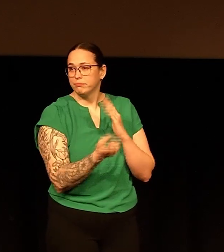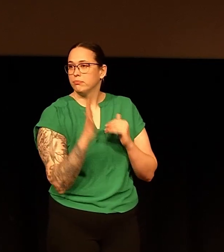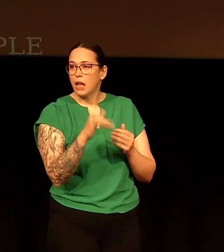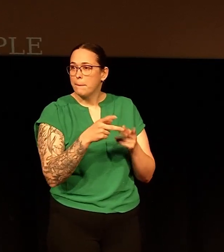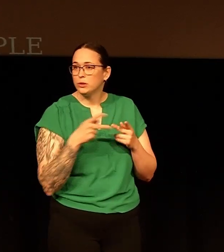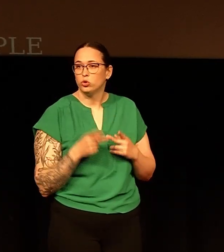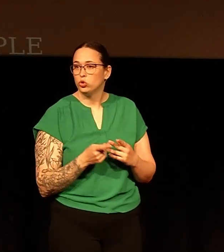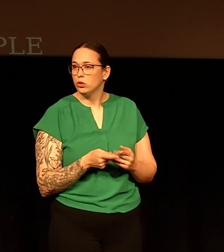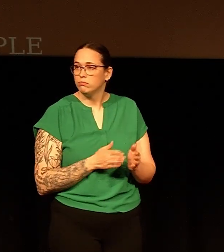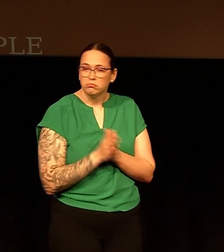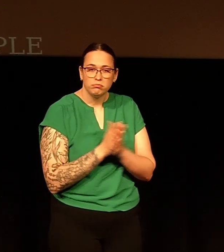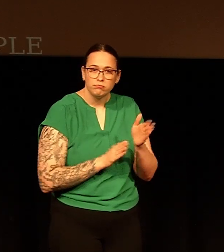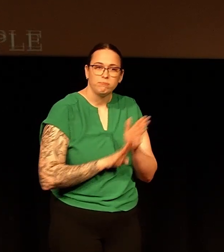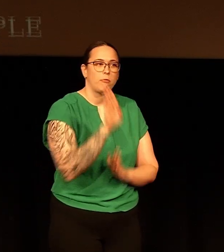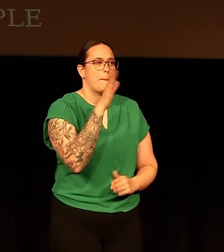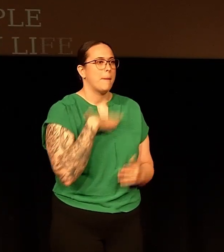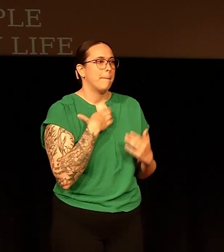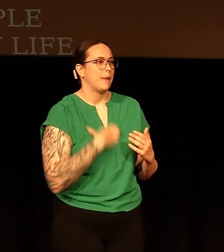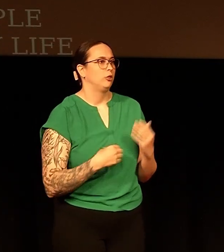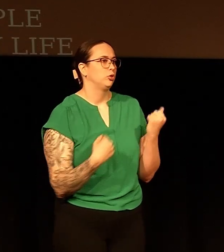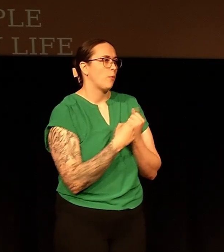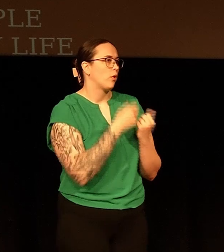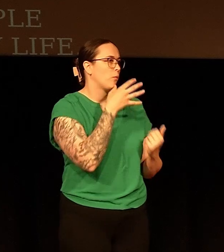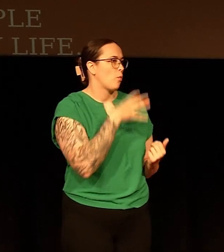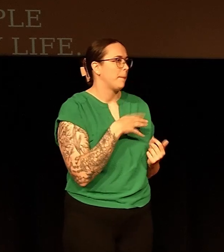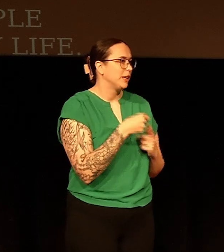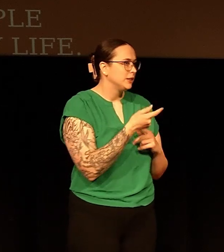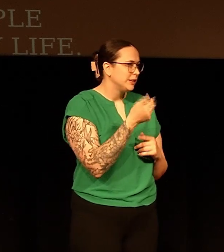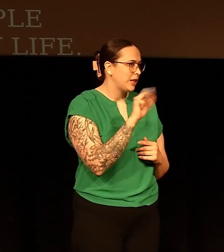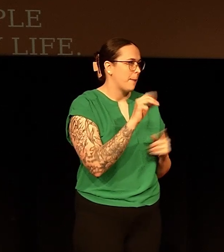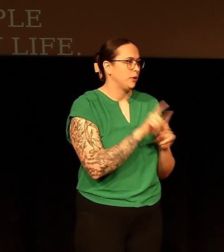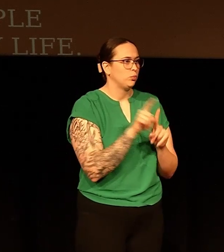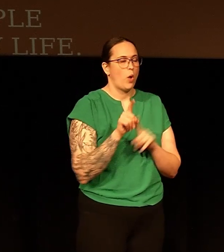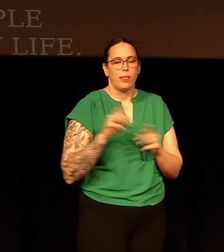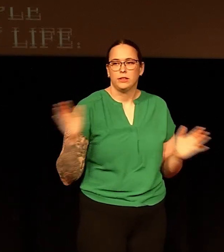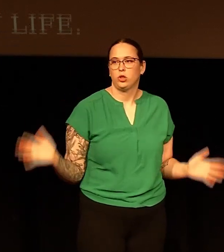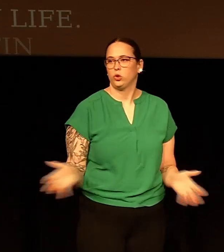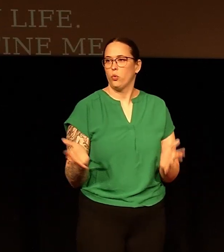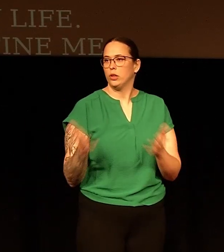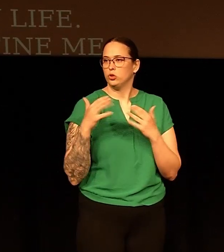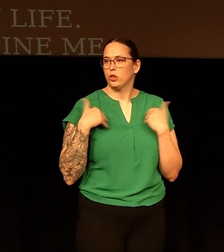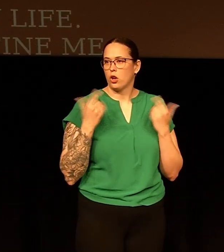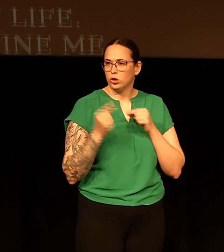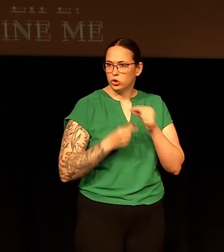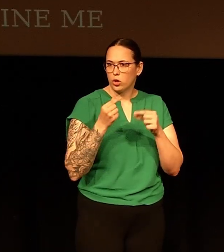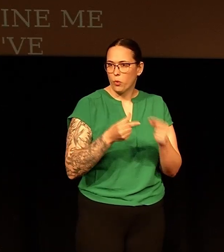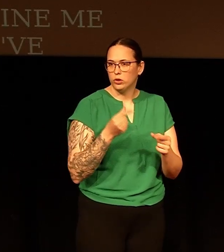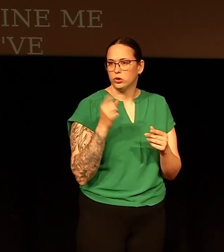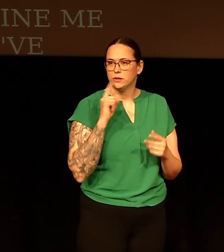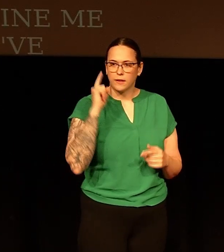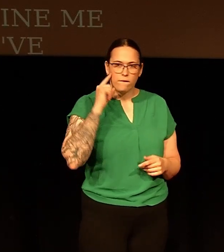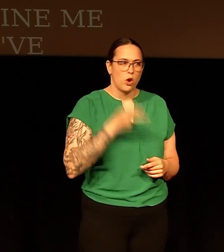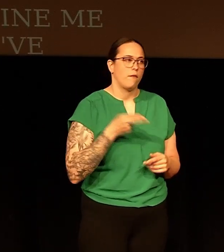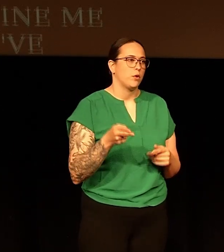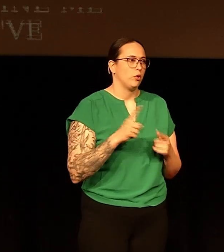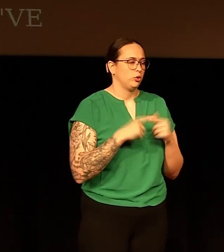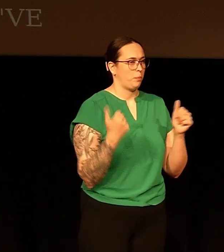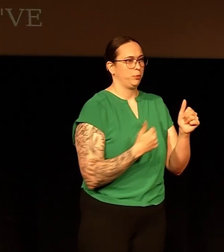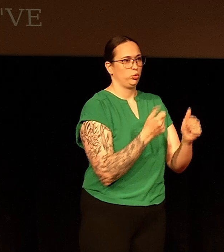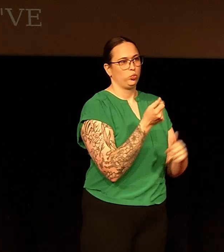I got into the position and I was already aspired to be a deaf woman in STEM and I wanted to encourage younger generations of deaf and hard of hearing women to